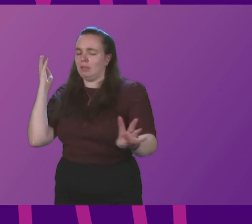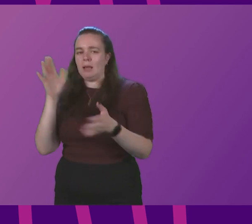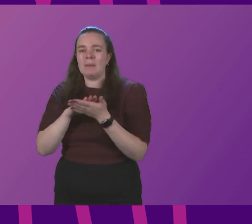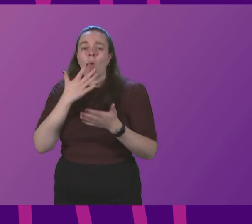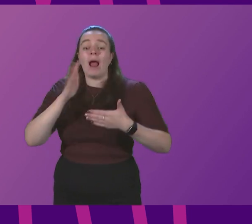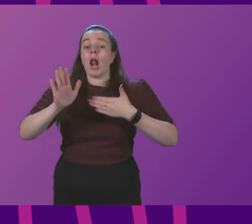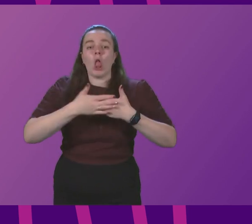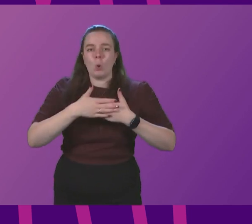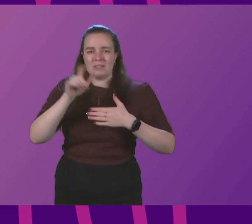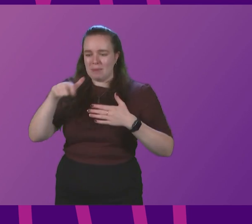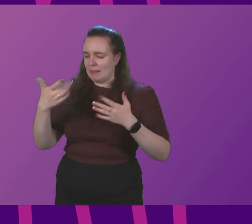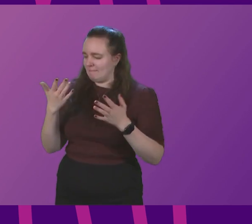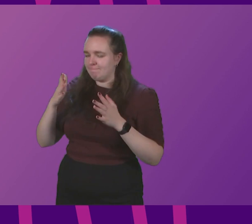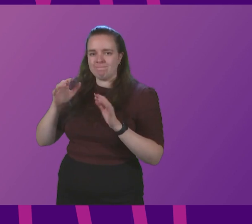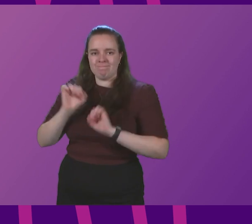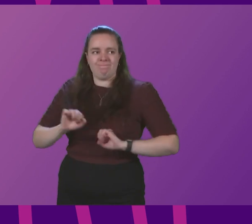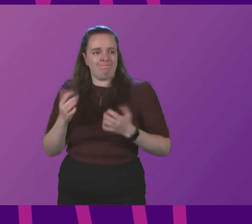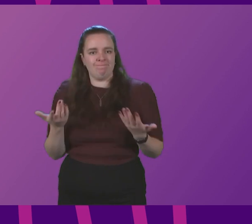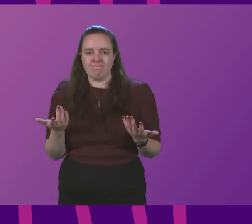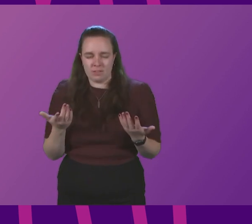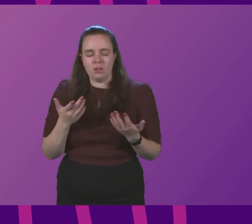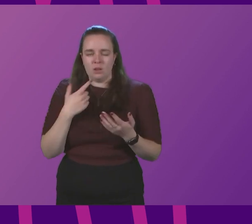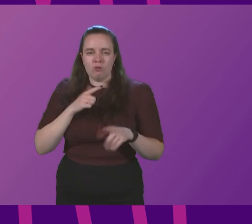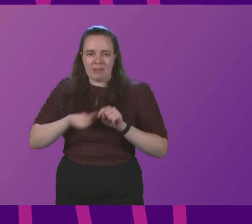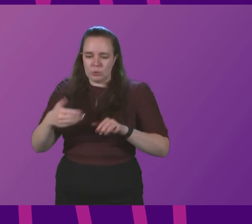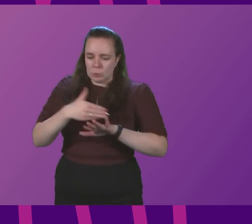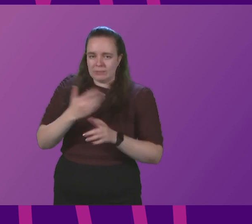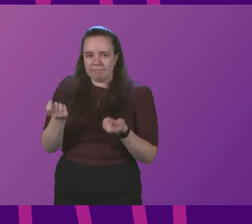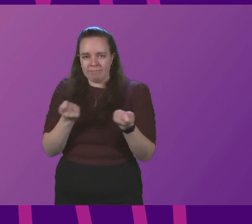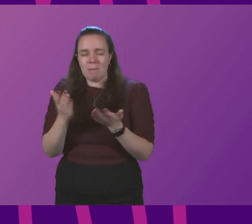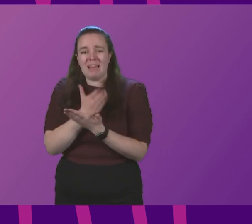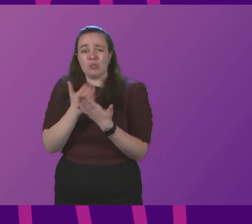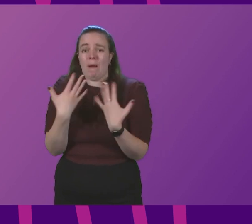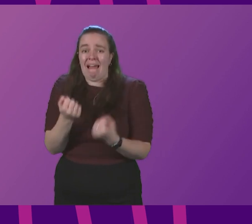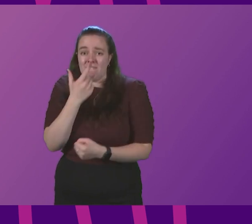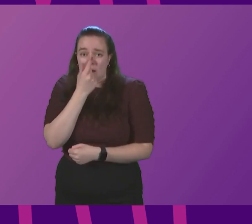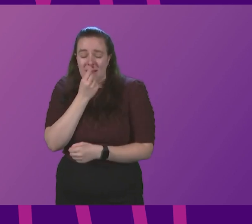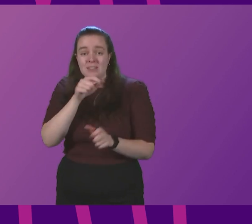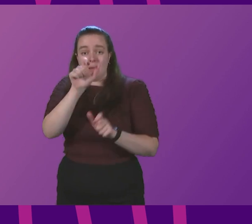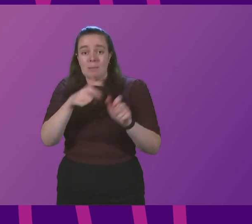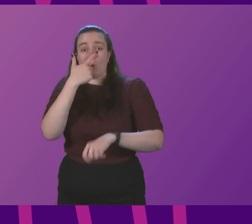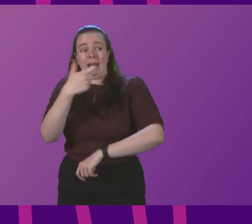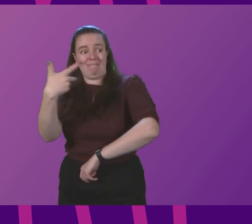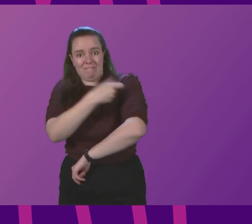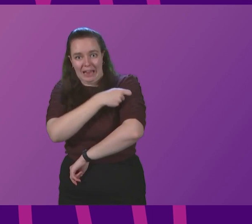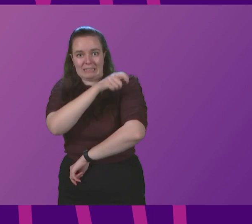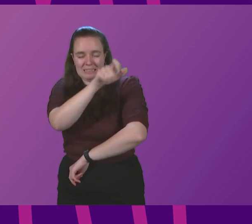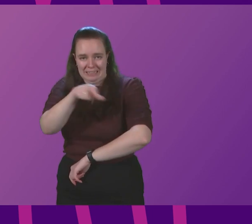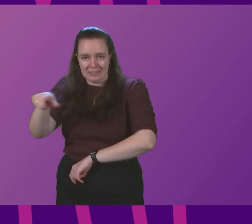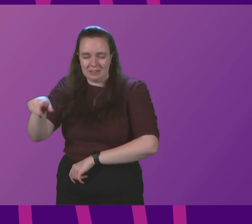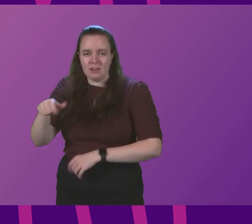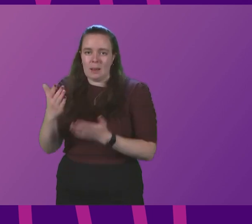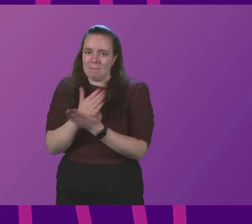time. Again, action has been taken to ensure that there is the capacity in terms of vaccinators in clinics to make sure that that